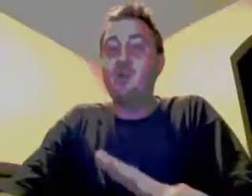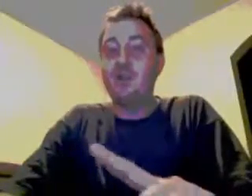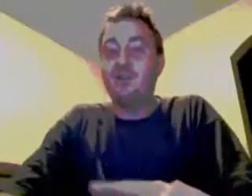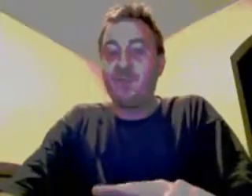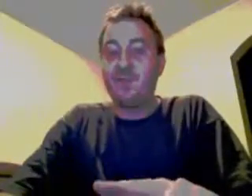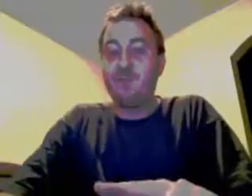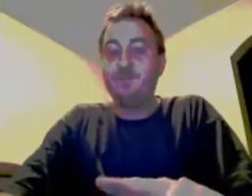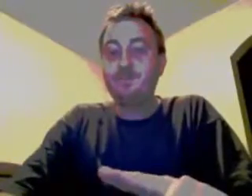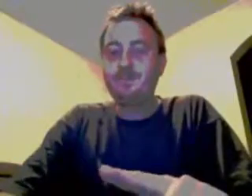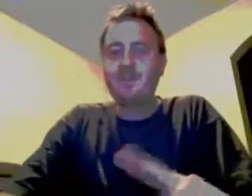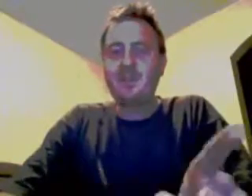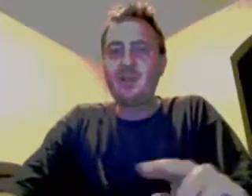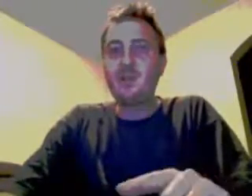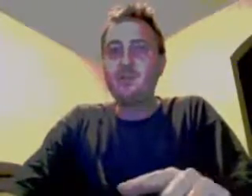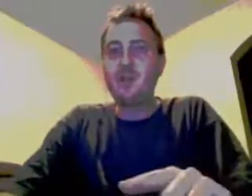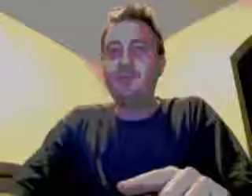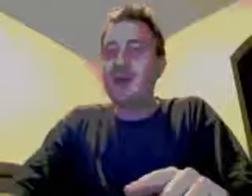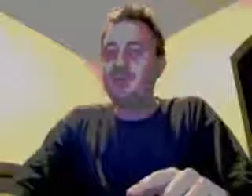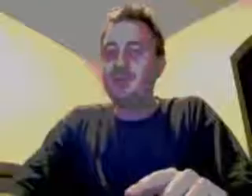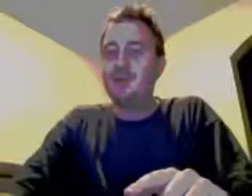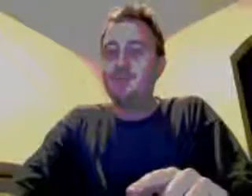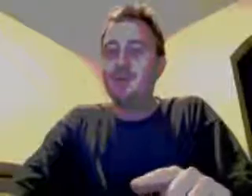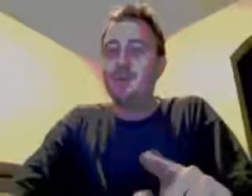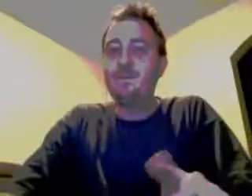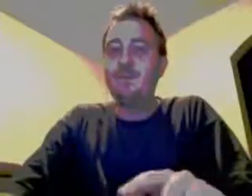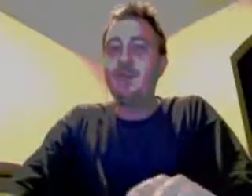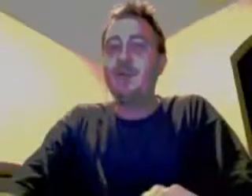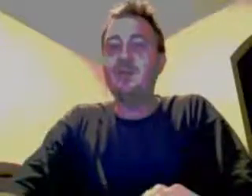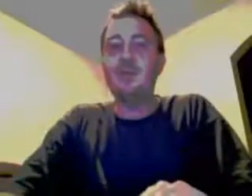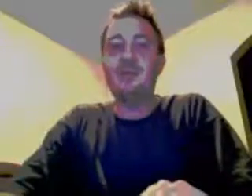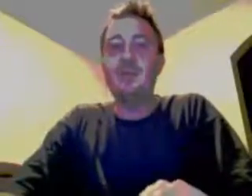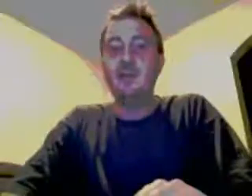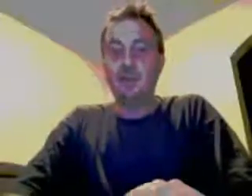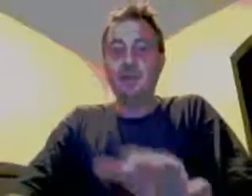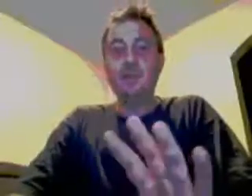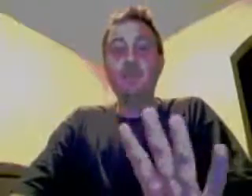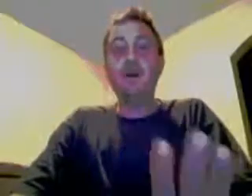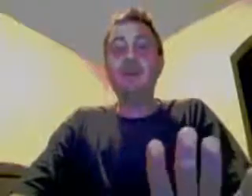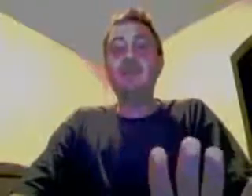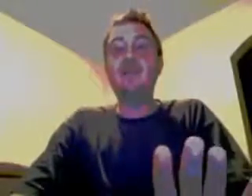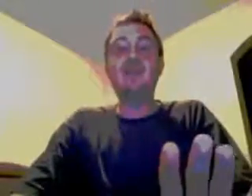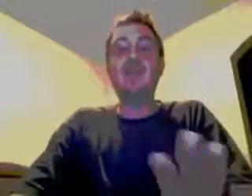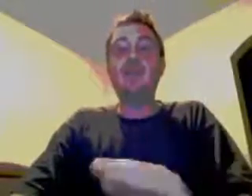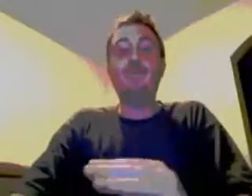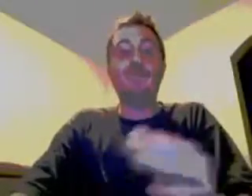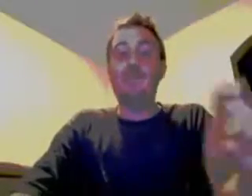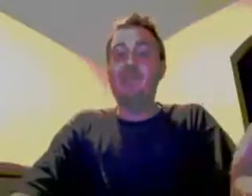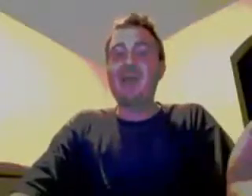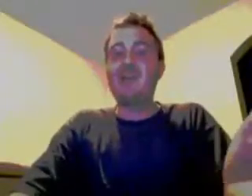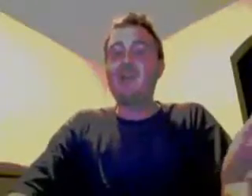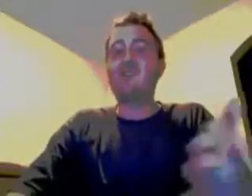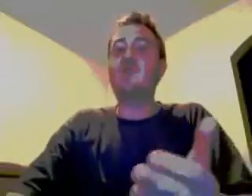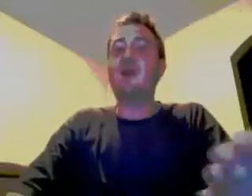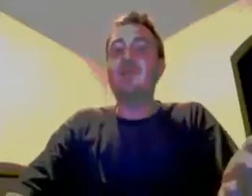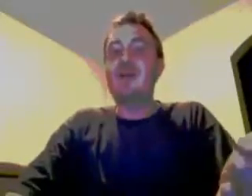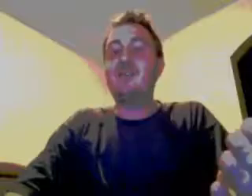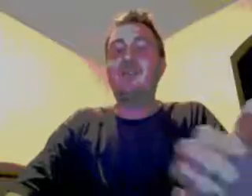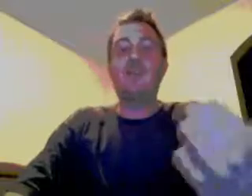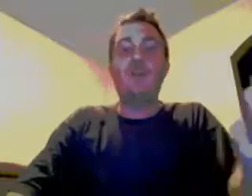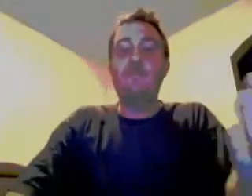2050. I think there's, what, 5 million people? I'm going have to check that. But, they said, your backyard is the Rocky Mountains, you know.